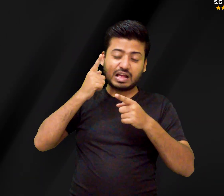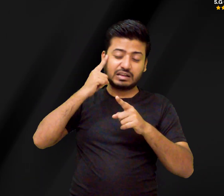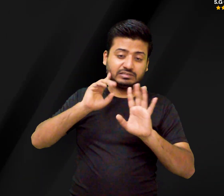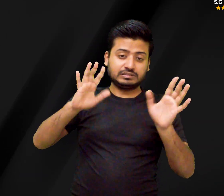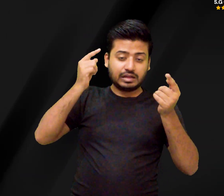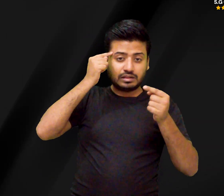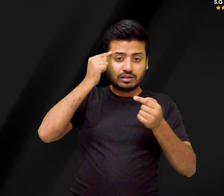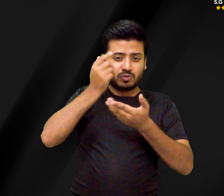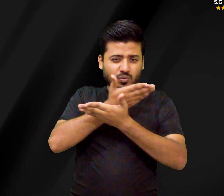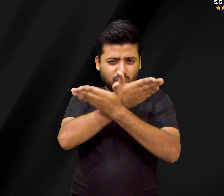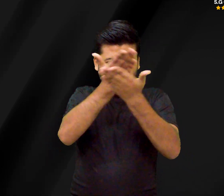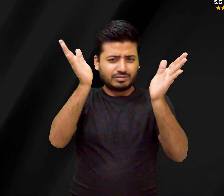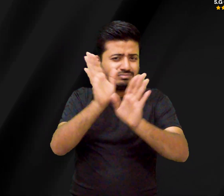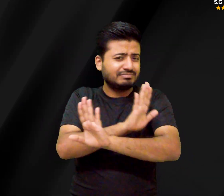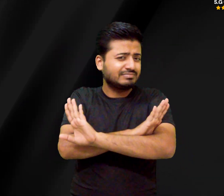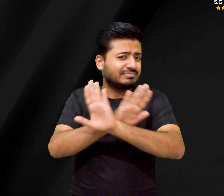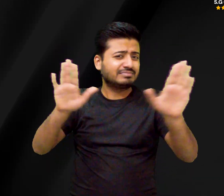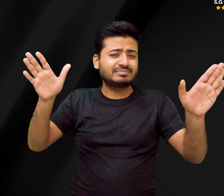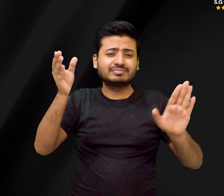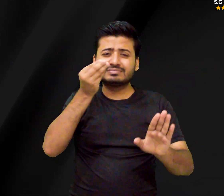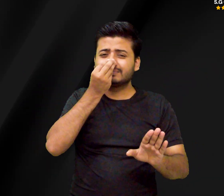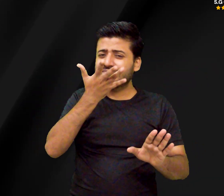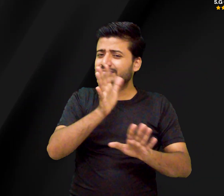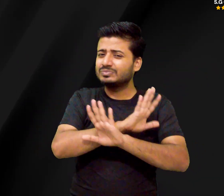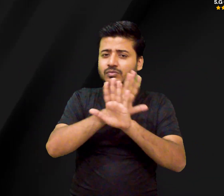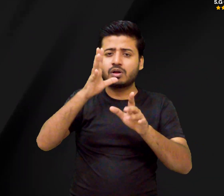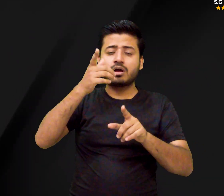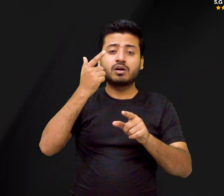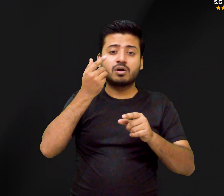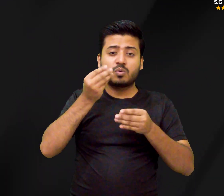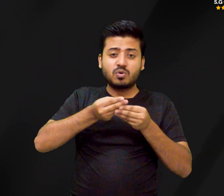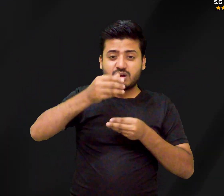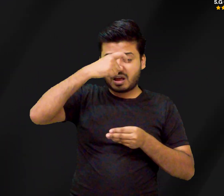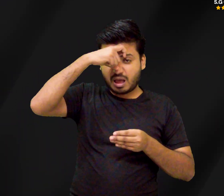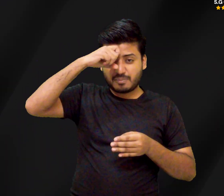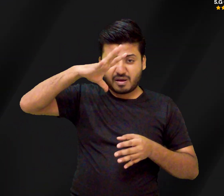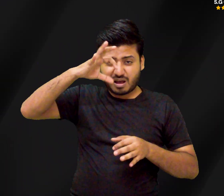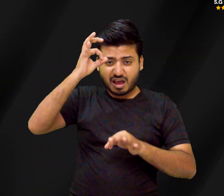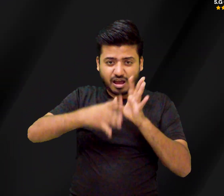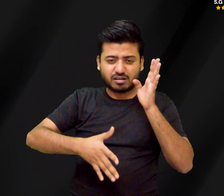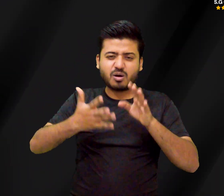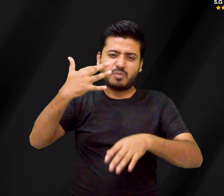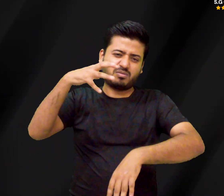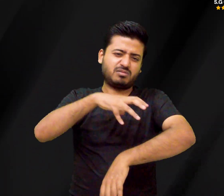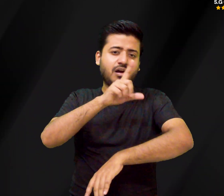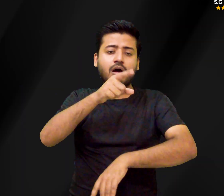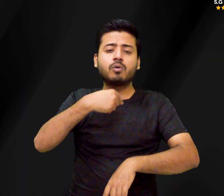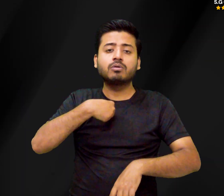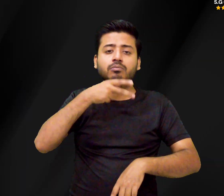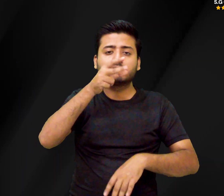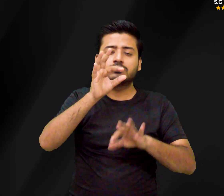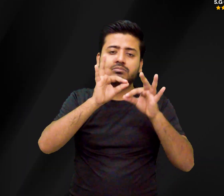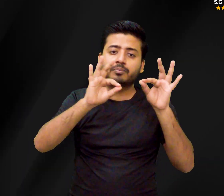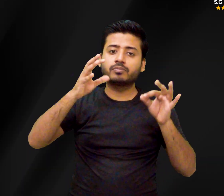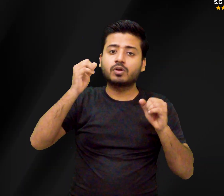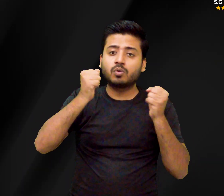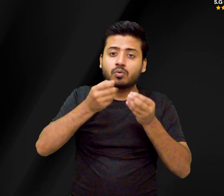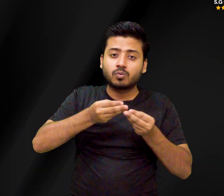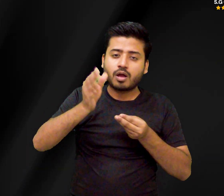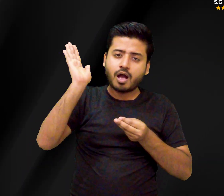larger areas like the face, hands, and arms due to the smaller surface area. However, exposing feet is still better than